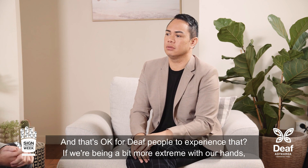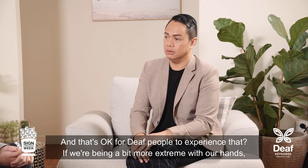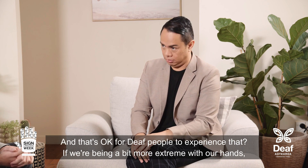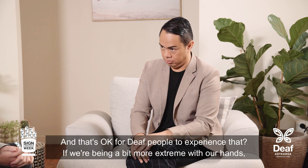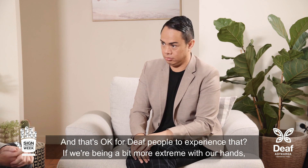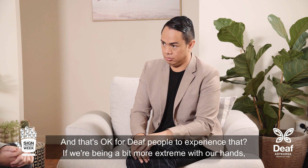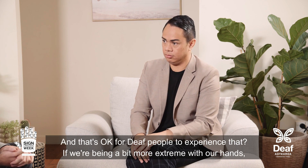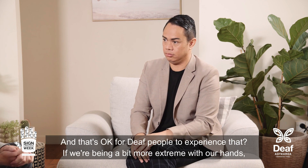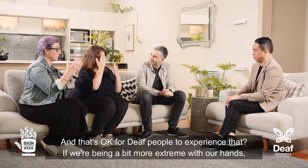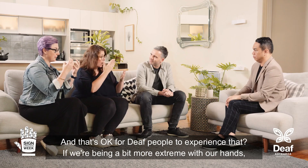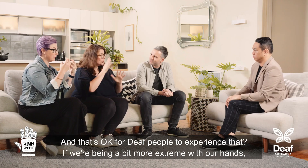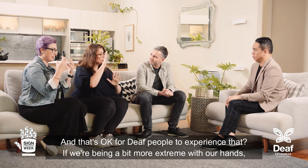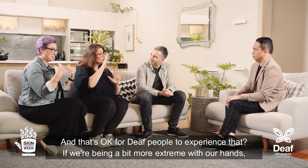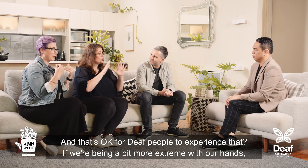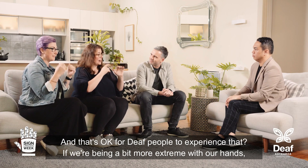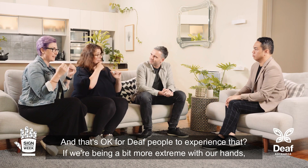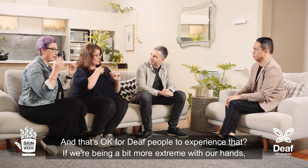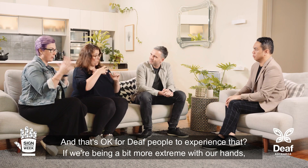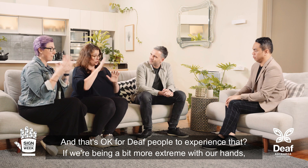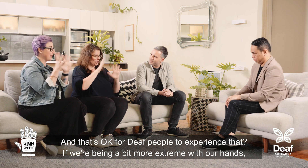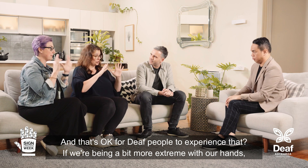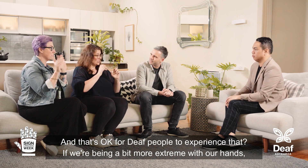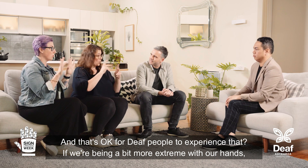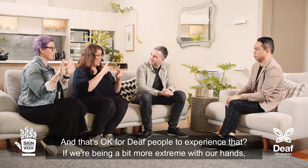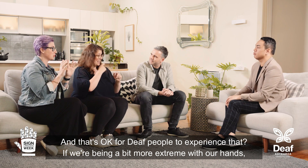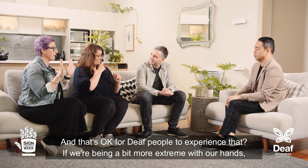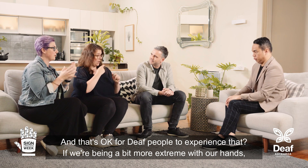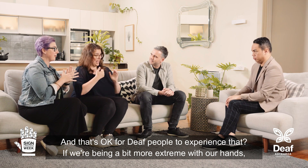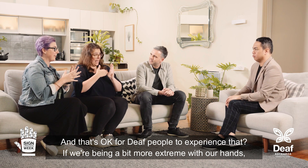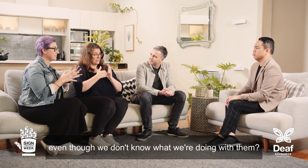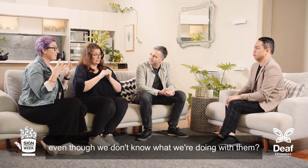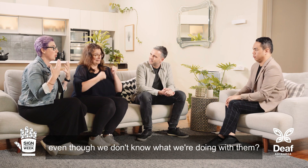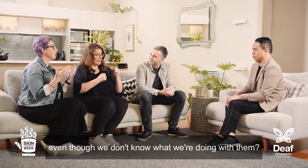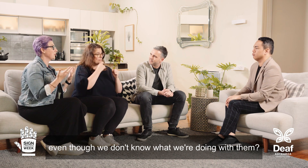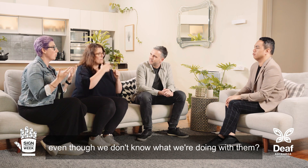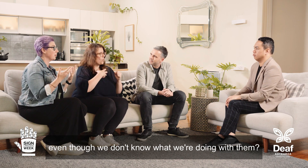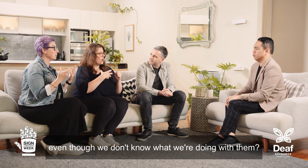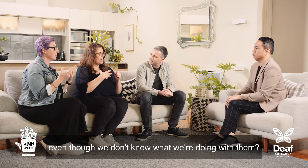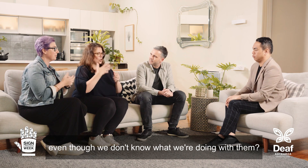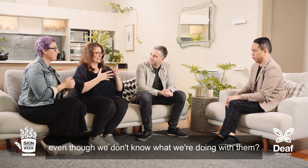a deaf person to experience that if we're being a bit more extreme with our hands even though we don't know what we're doing with them.